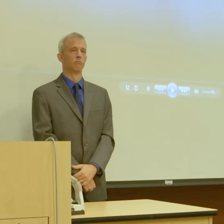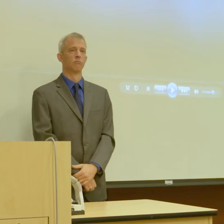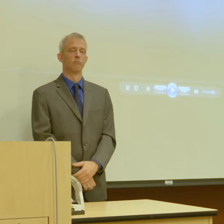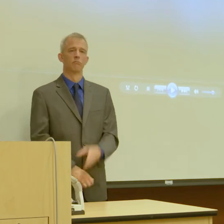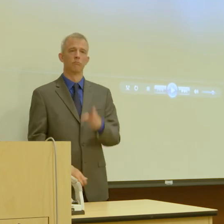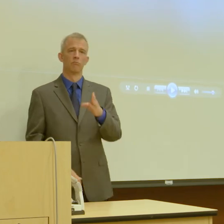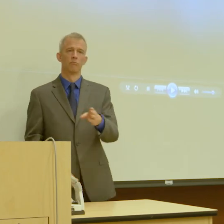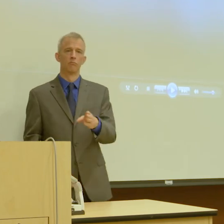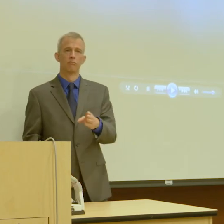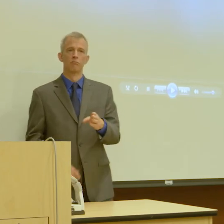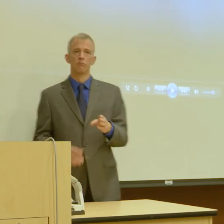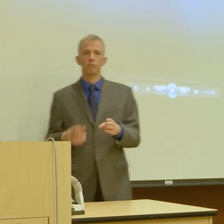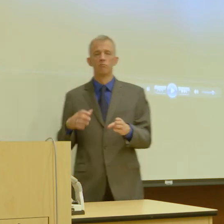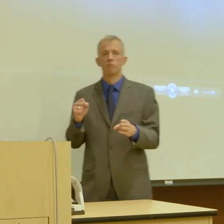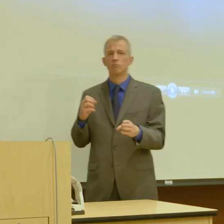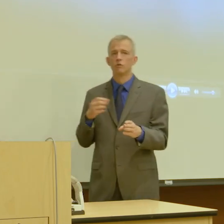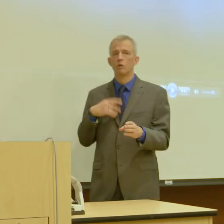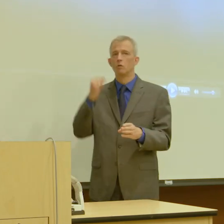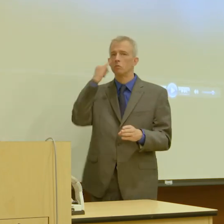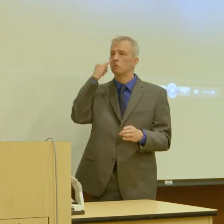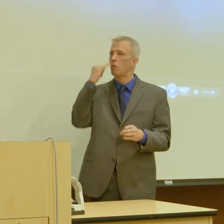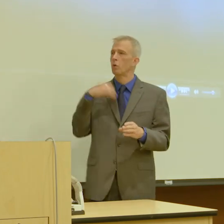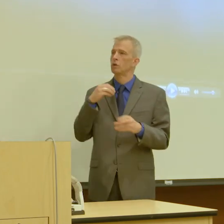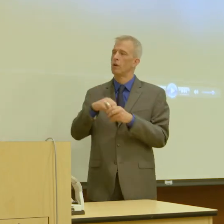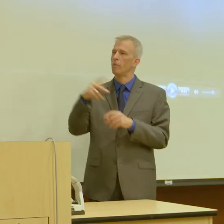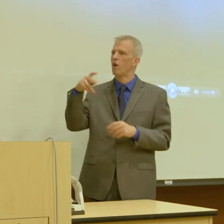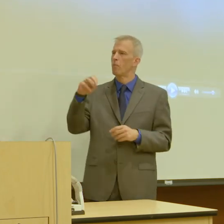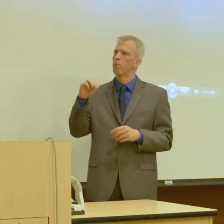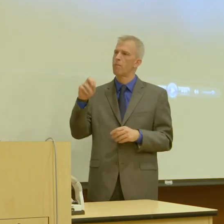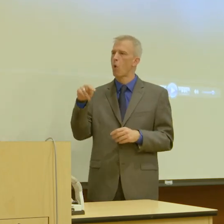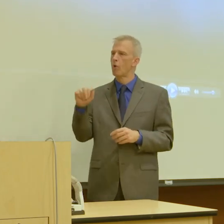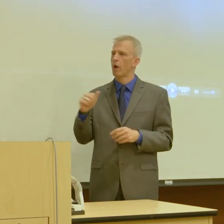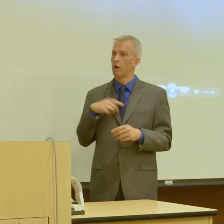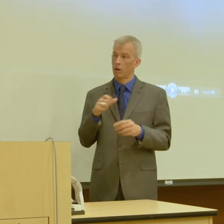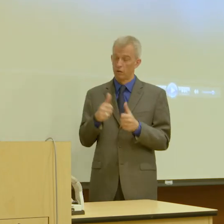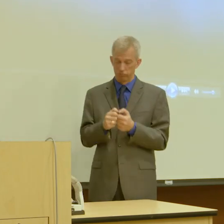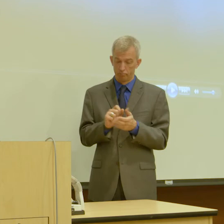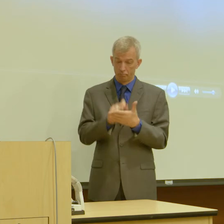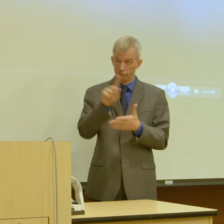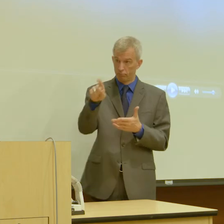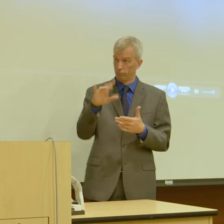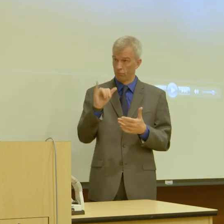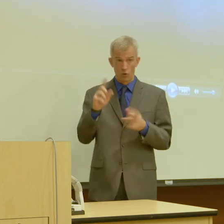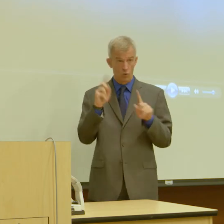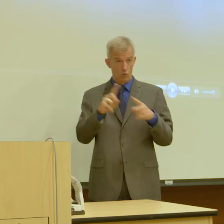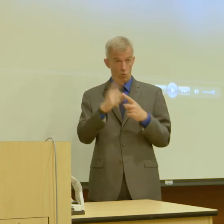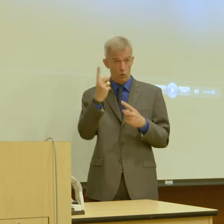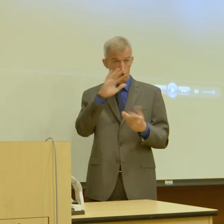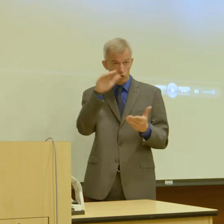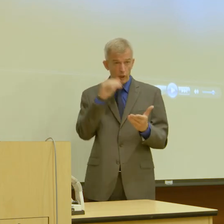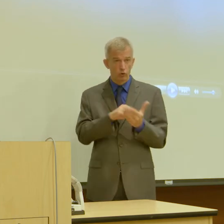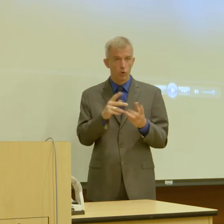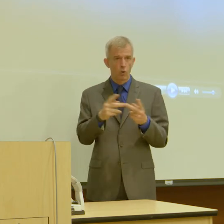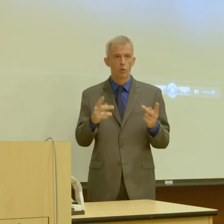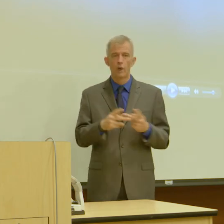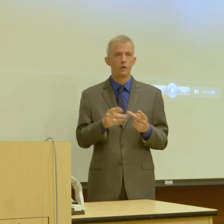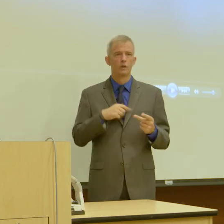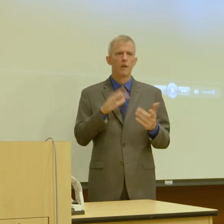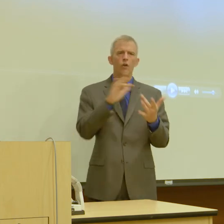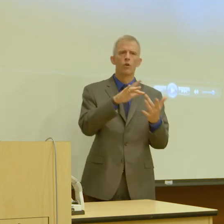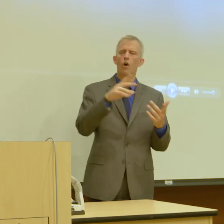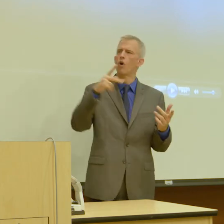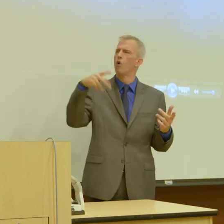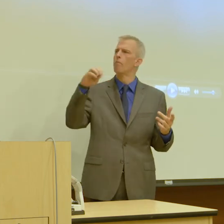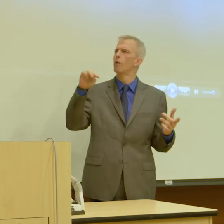So, can you walk through the process, say I'm in Pomona and I send a text, does that go to one centralized location and then they contact Pomona PD